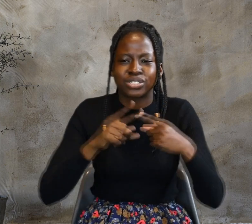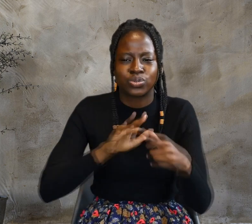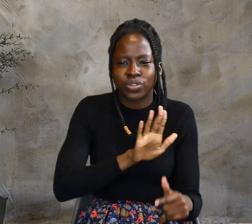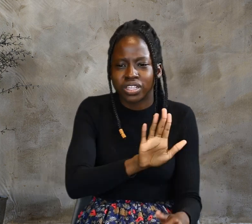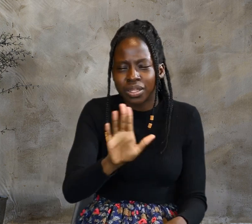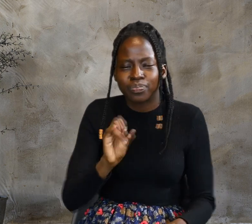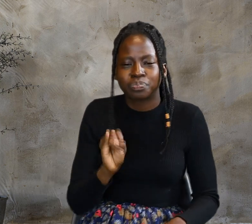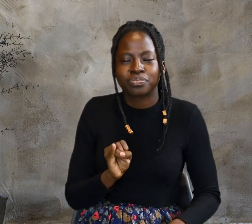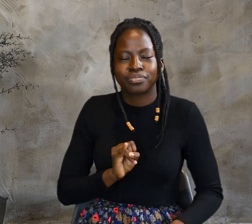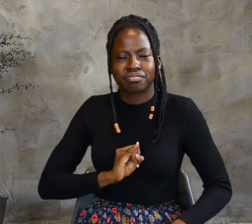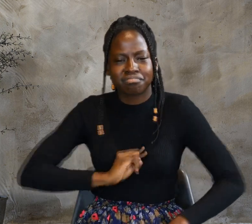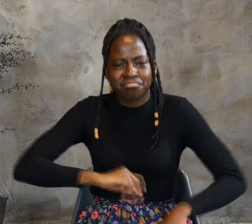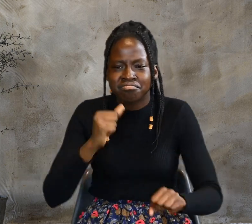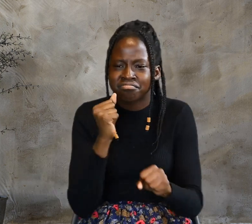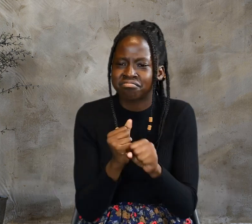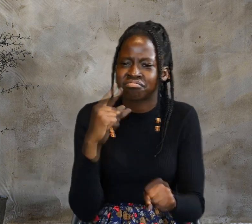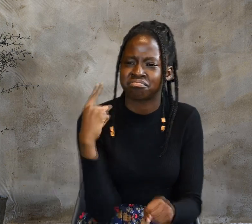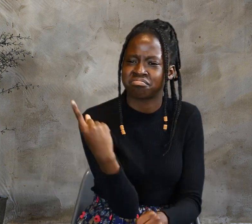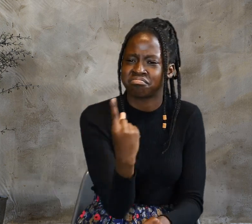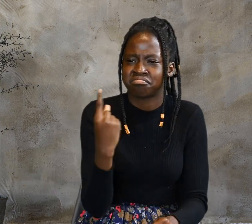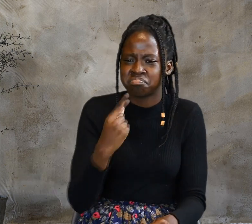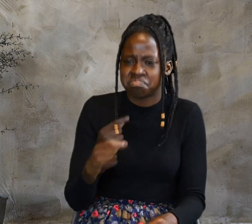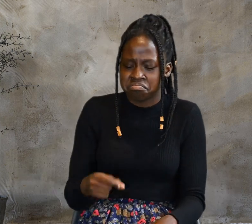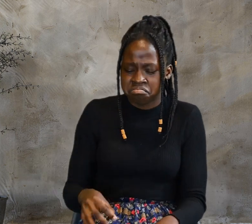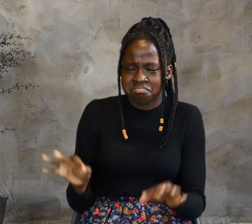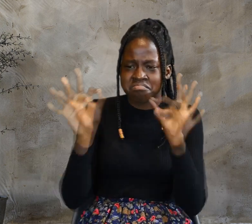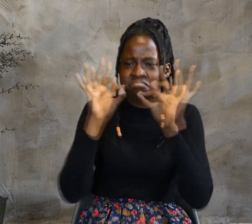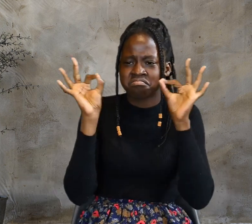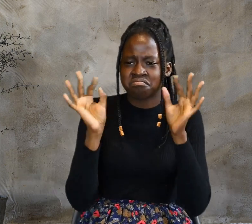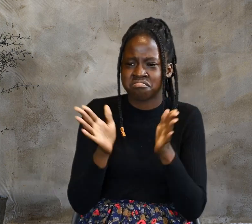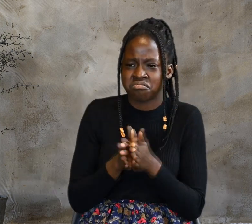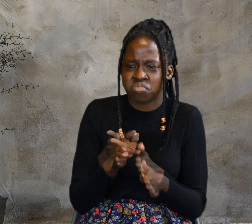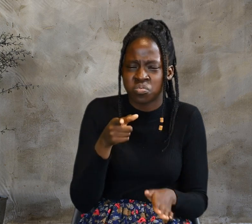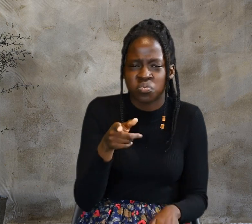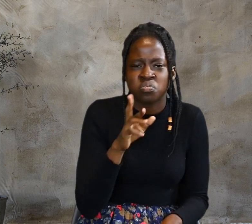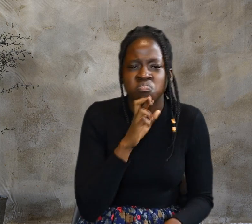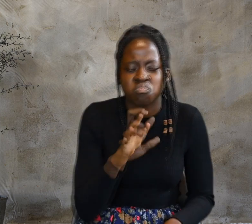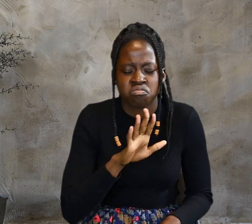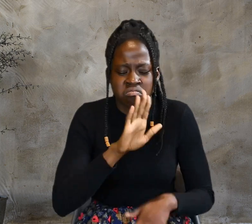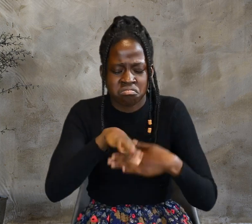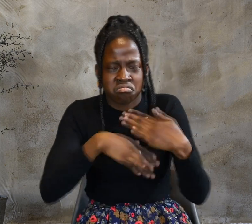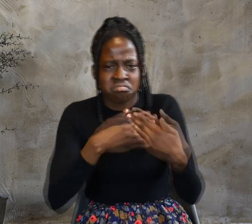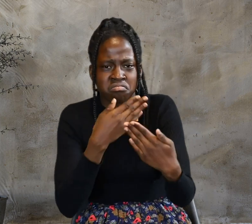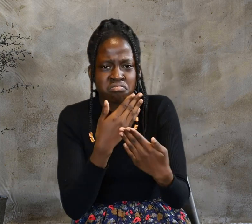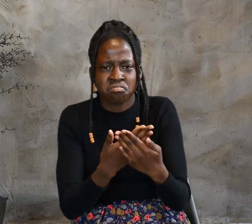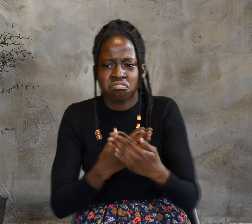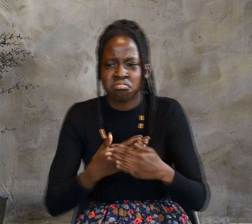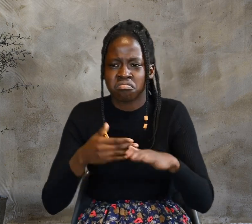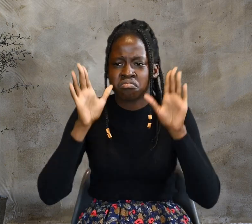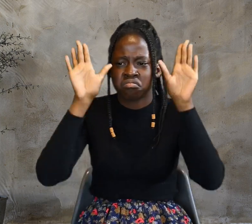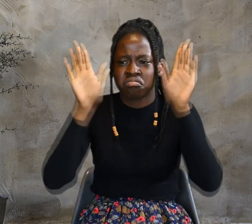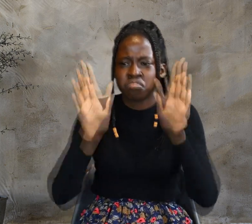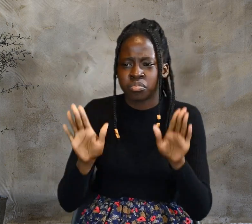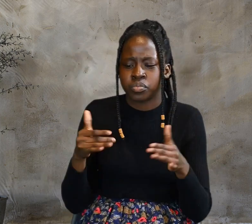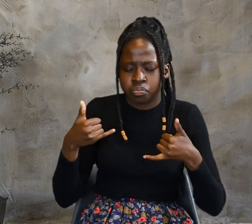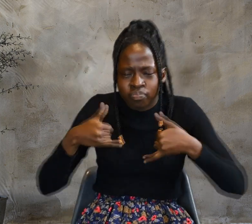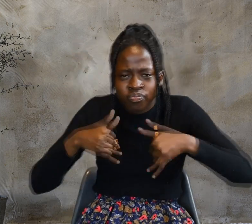miracle and you were all amazed. Yet, because Moses gave you